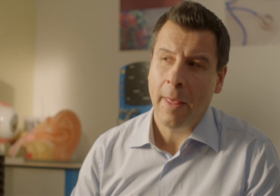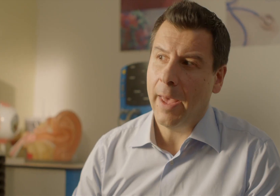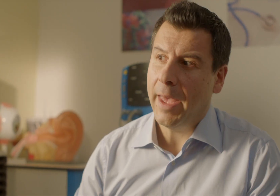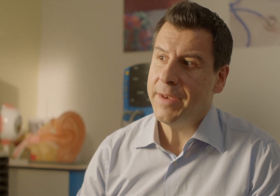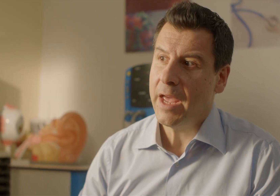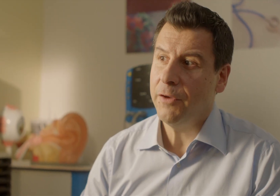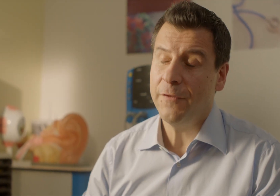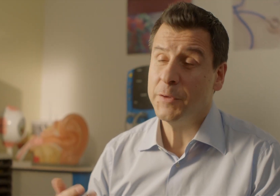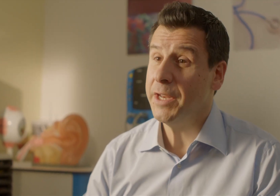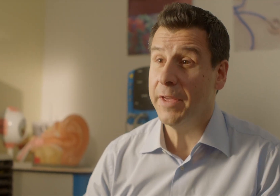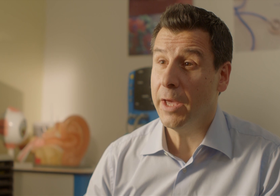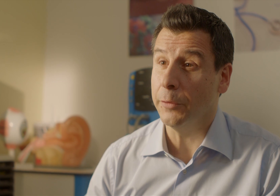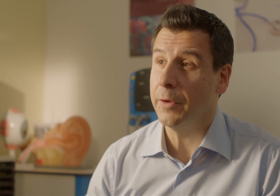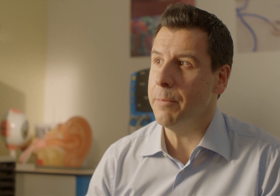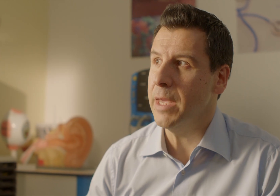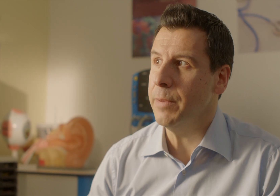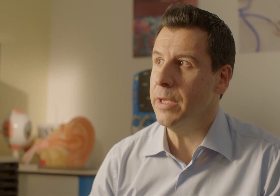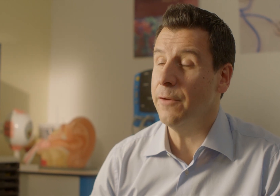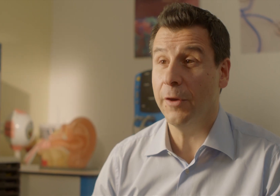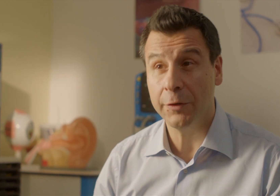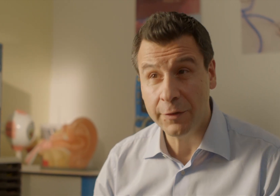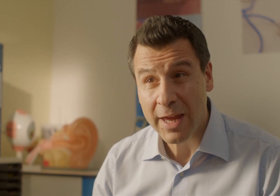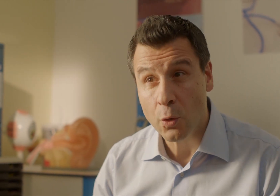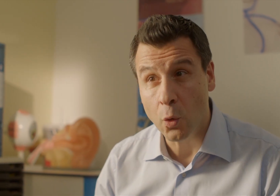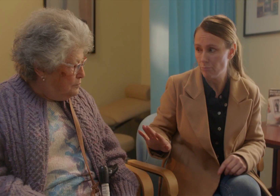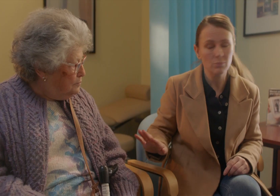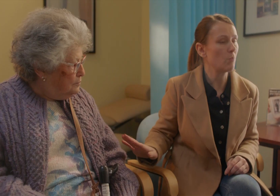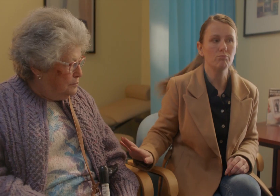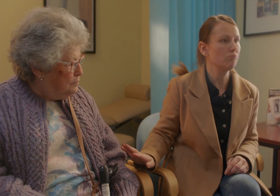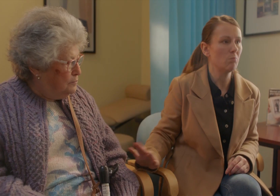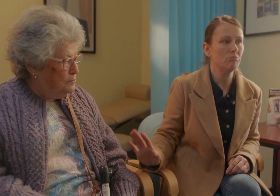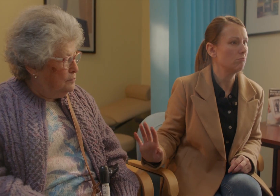And have you felt anything else? Like maybe you felt sick or... No, no, no.